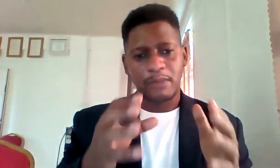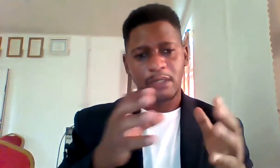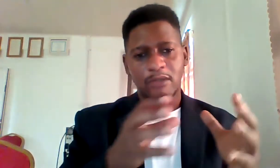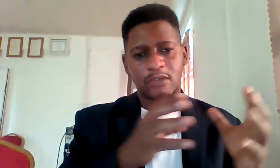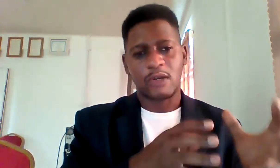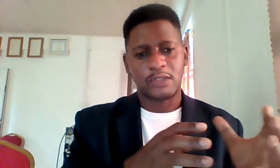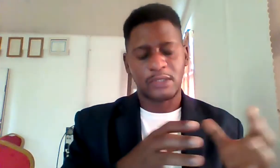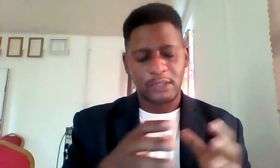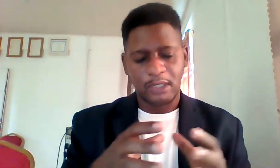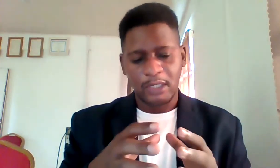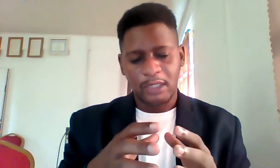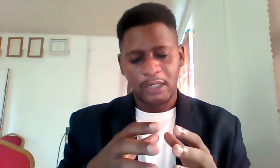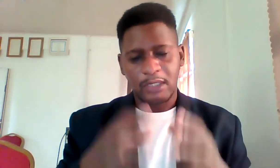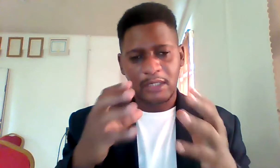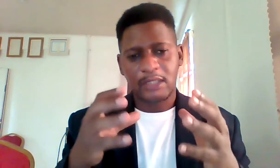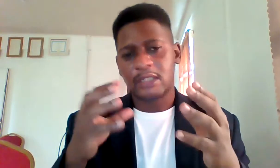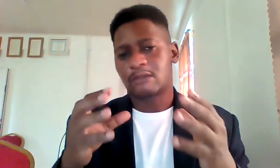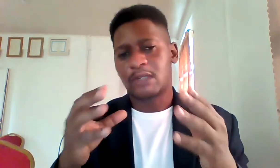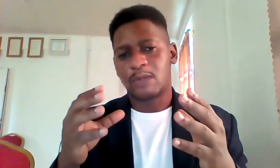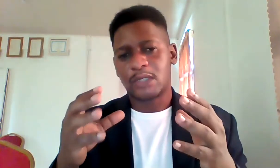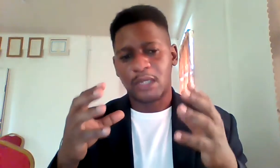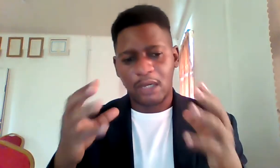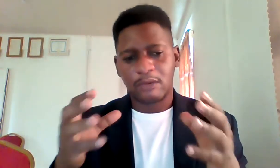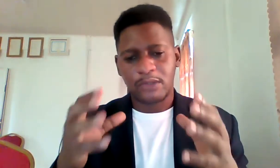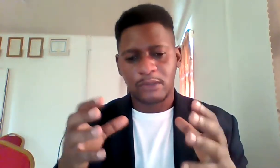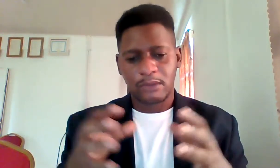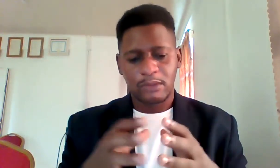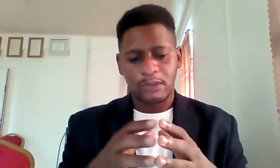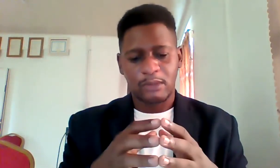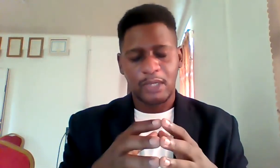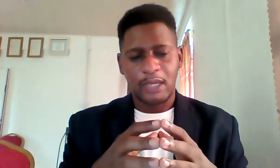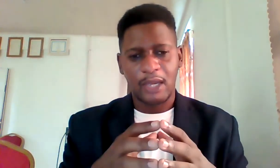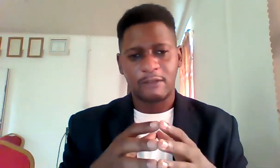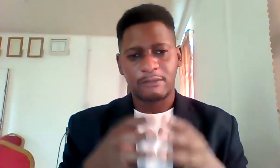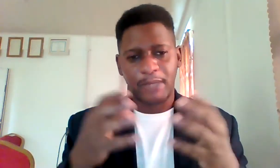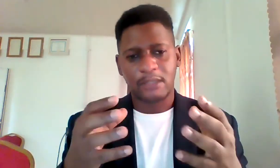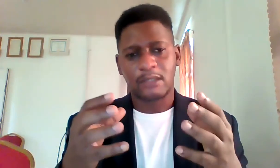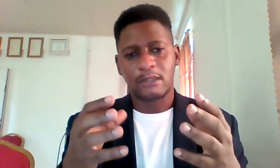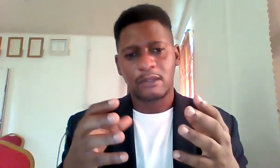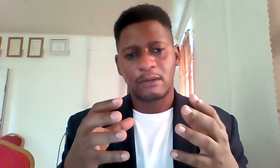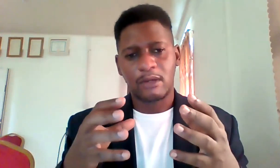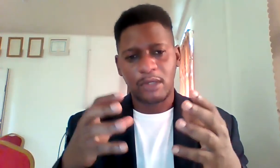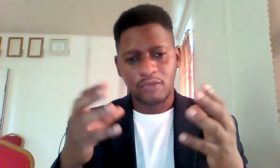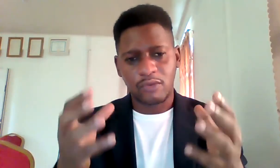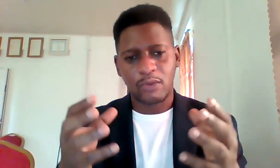breakdown structure this is literally what allows you to have better control